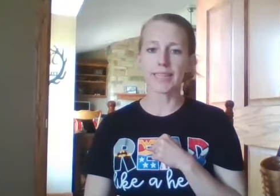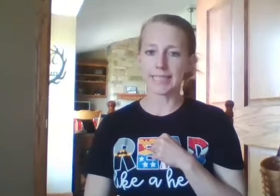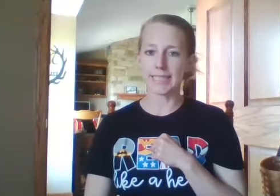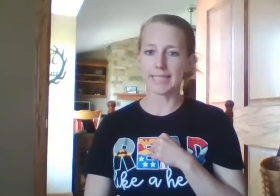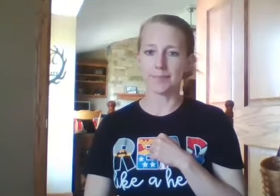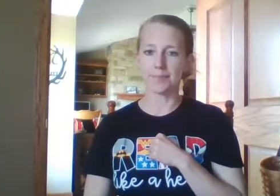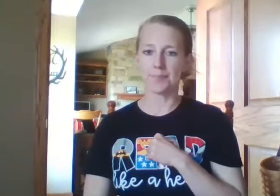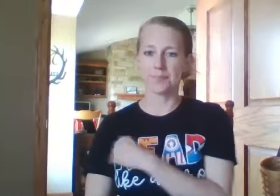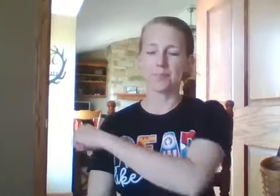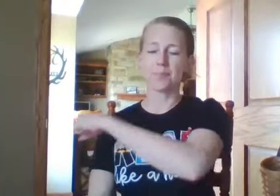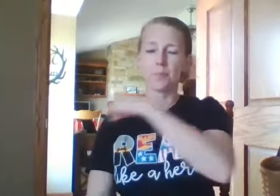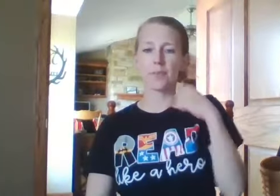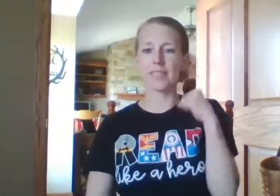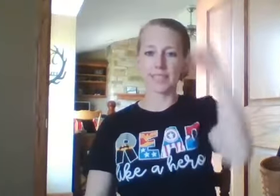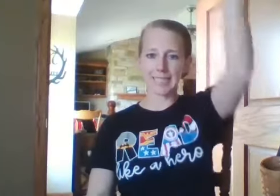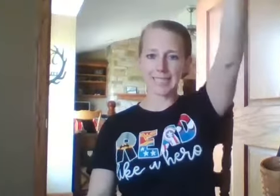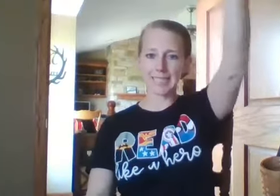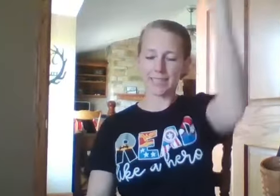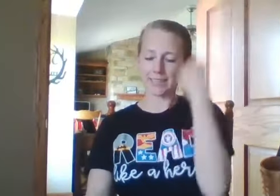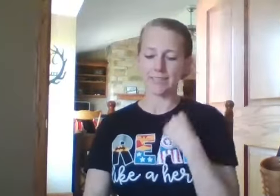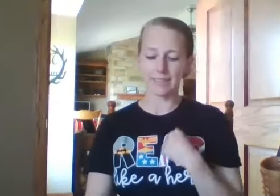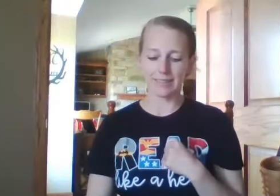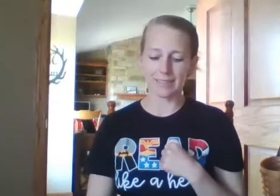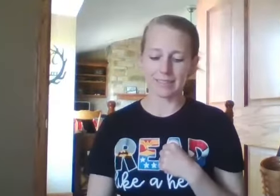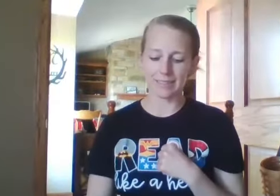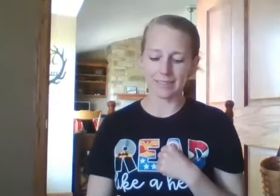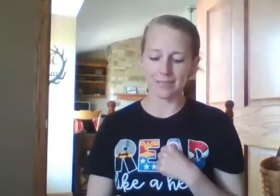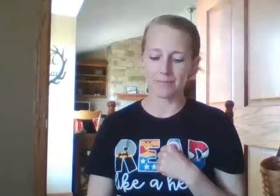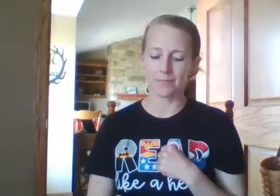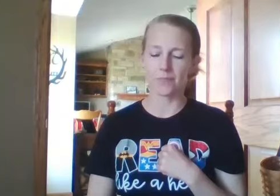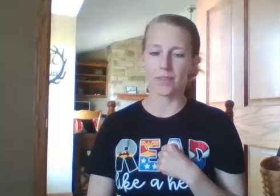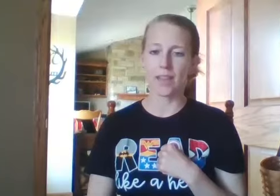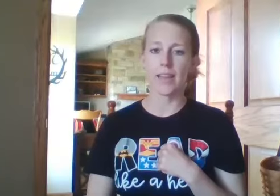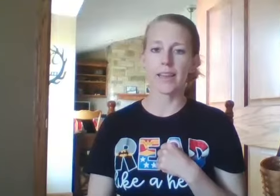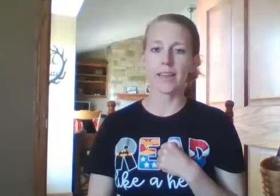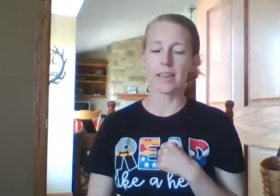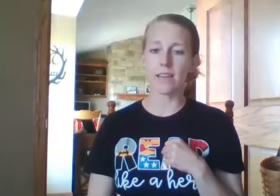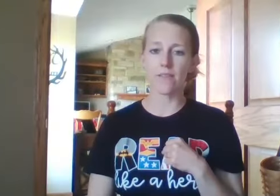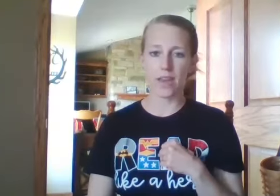Breeze, breeze, z-z. Even,